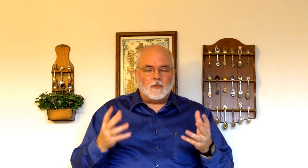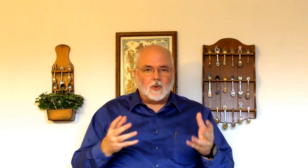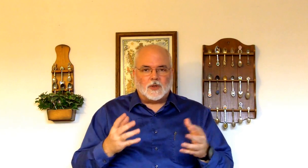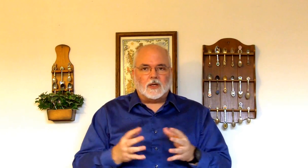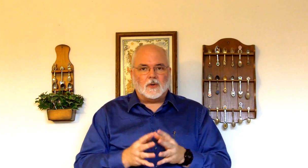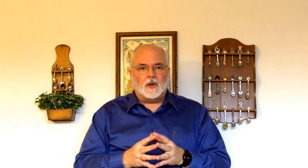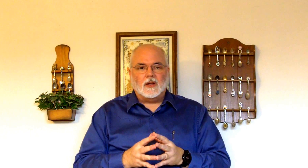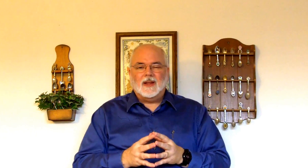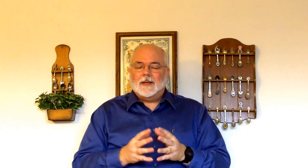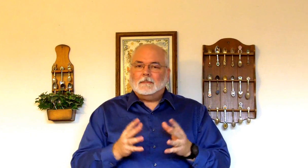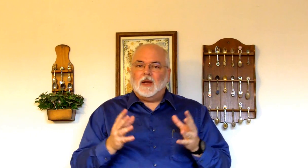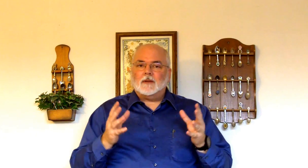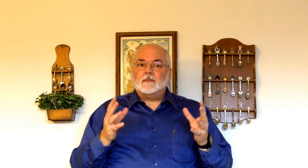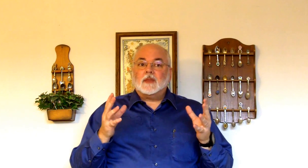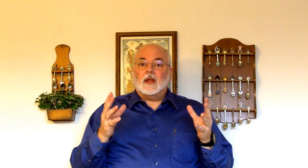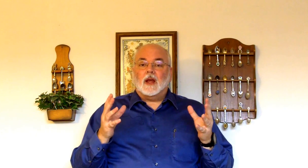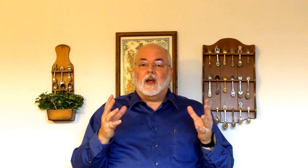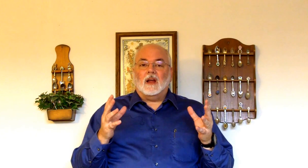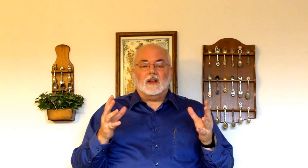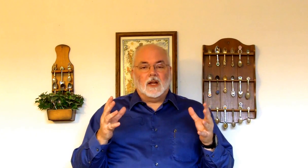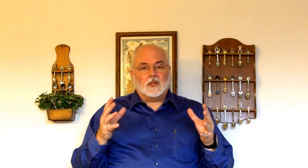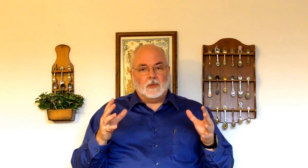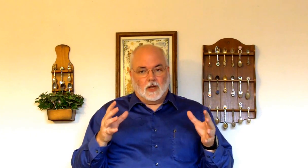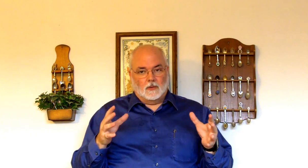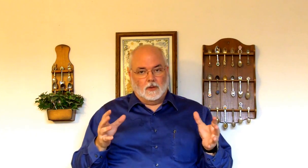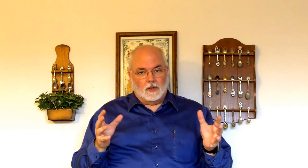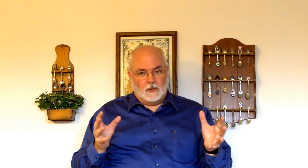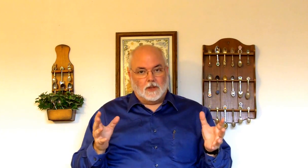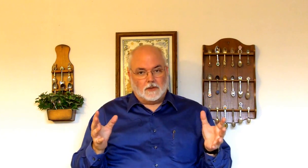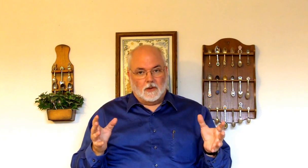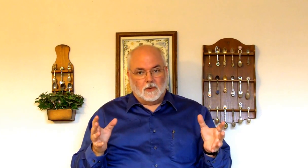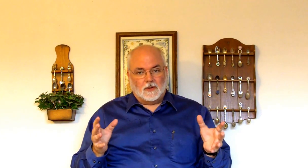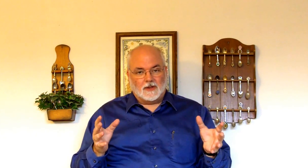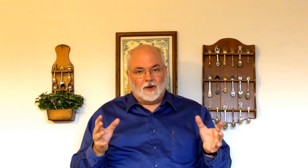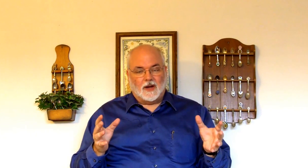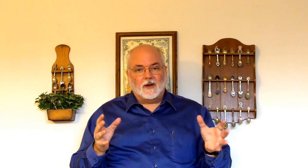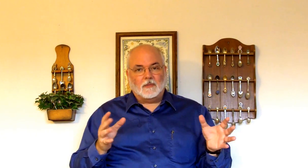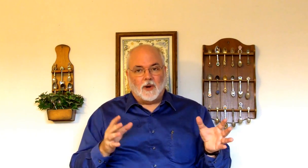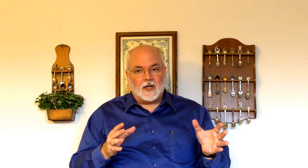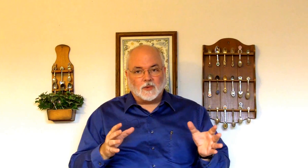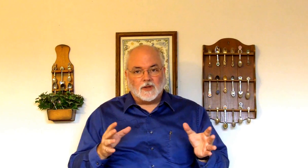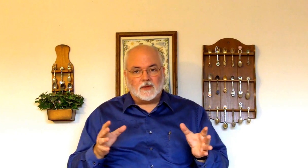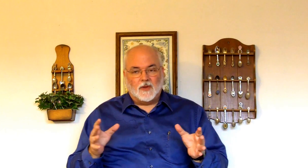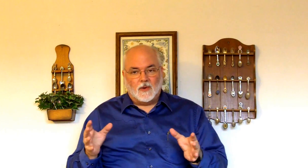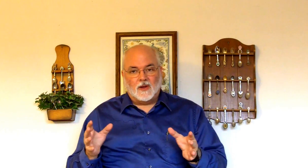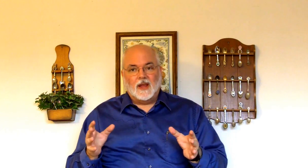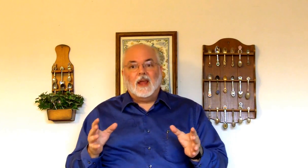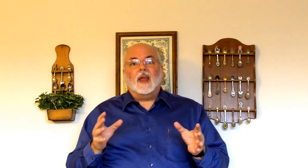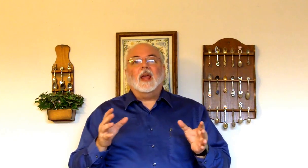emotion into it but it's gonna be like really really slow all right practice with it though and